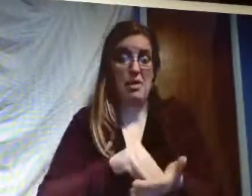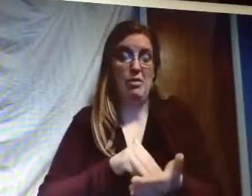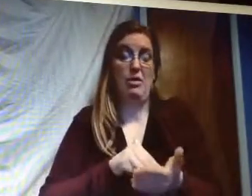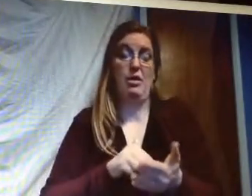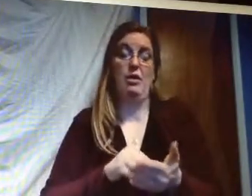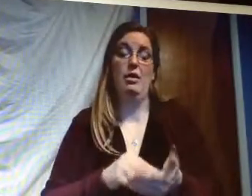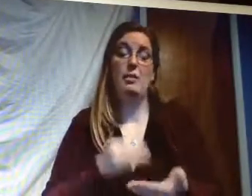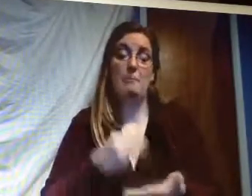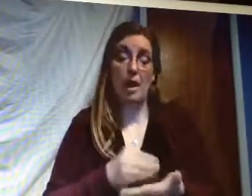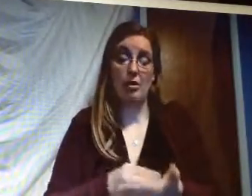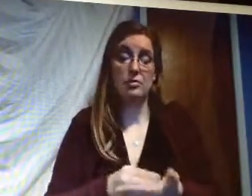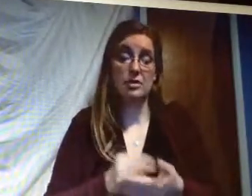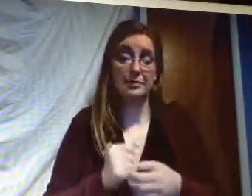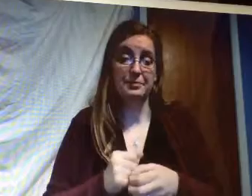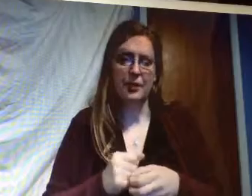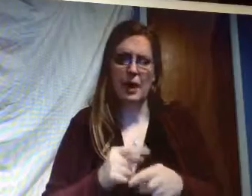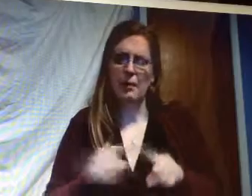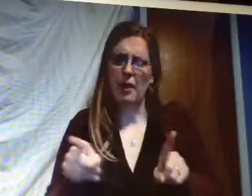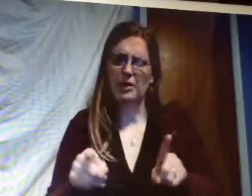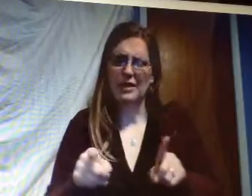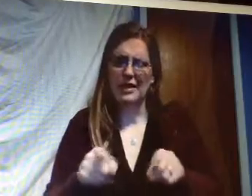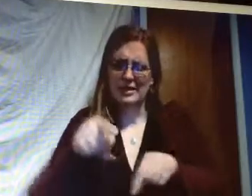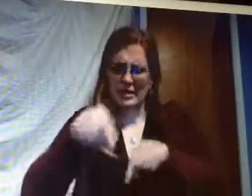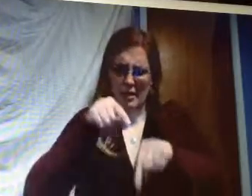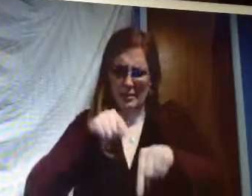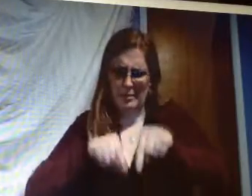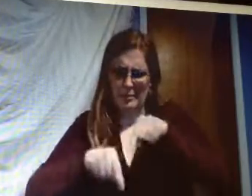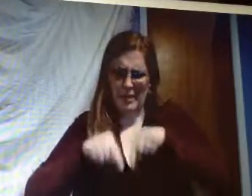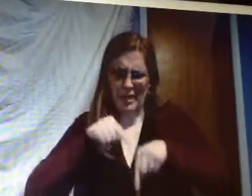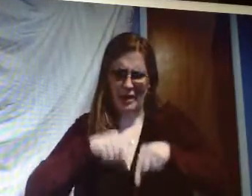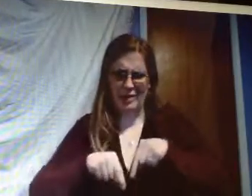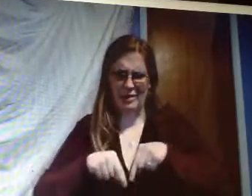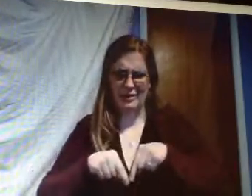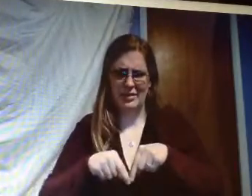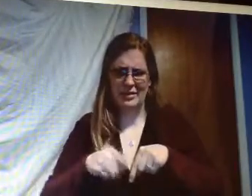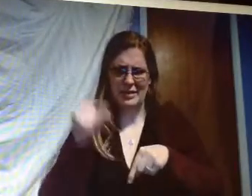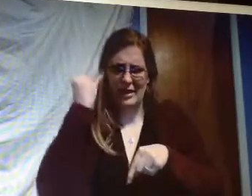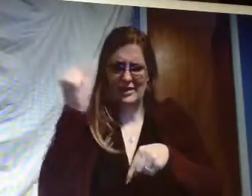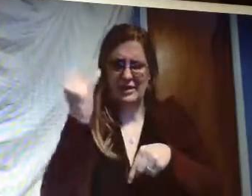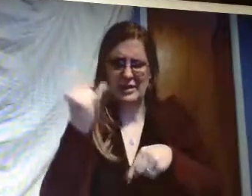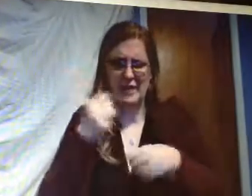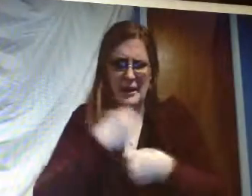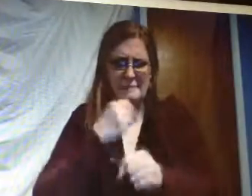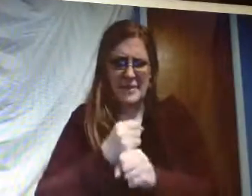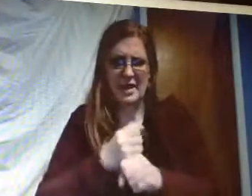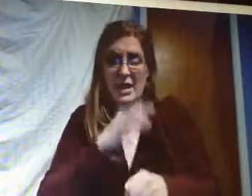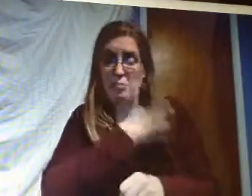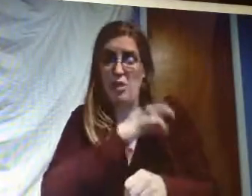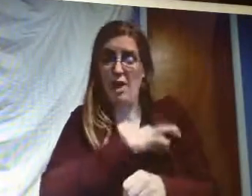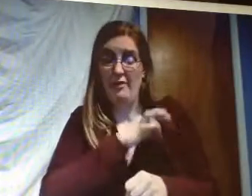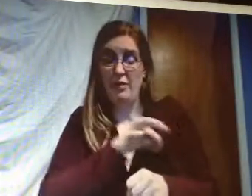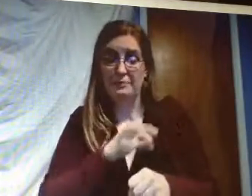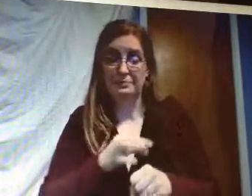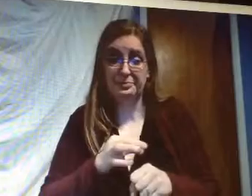to one million dollars million pounds but if we back up a little bit that idea of making profit